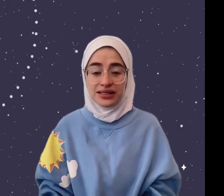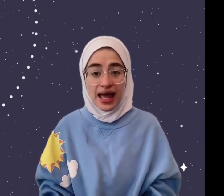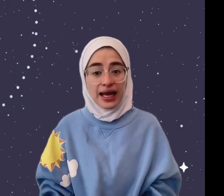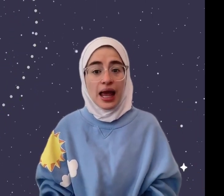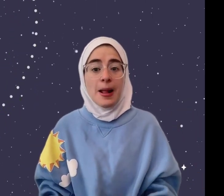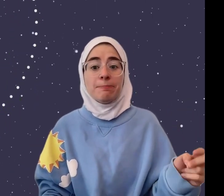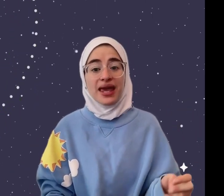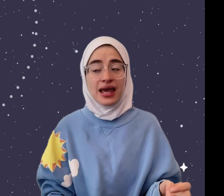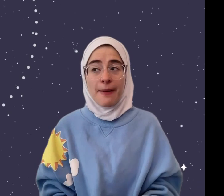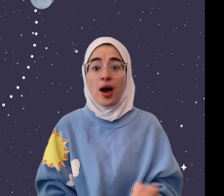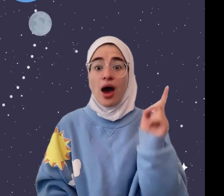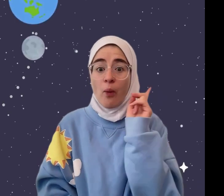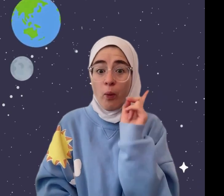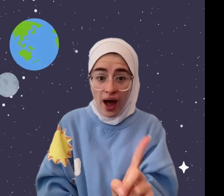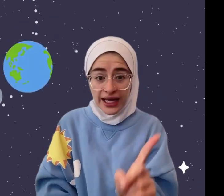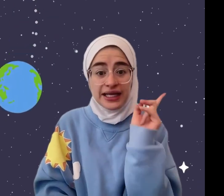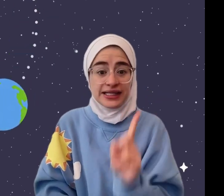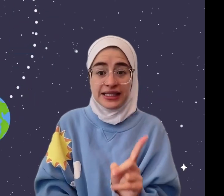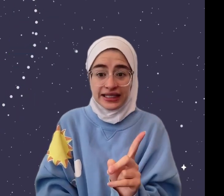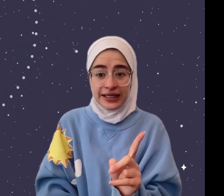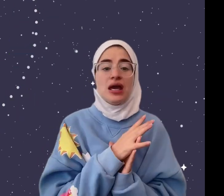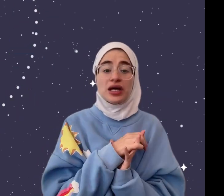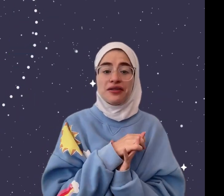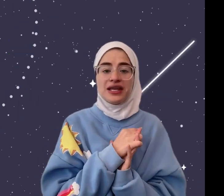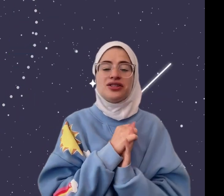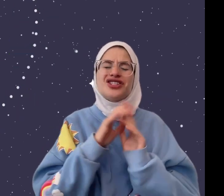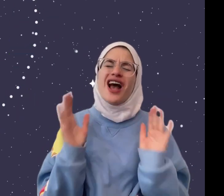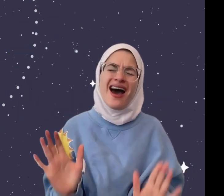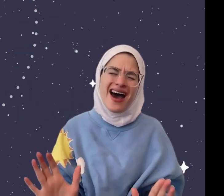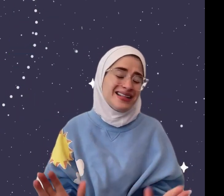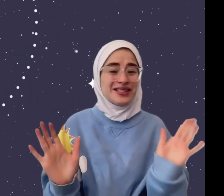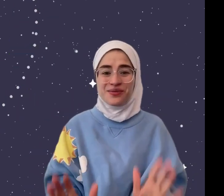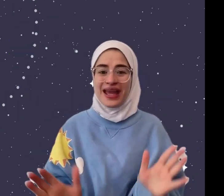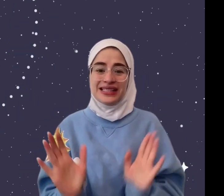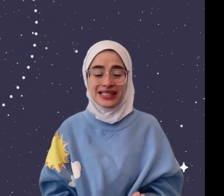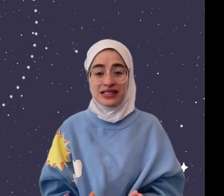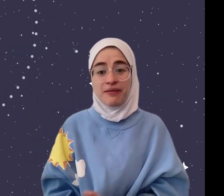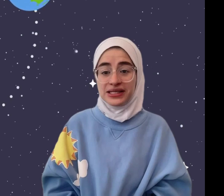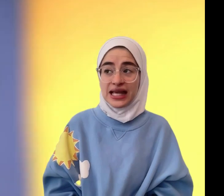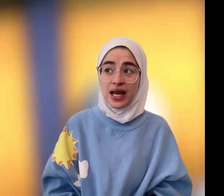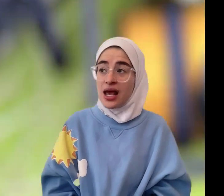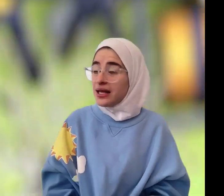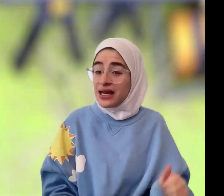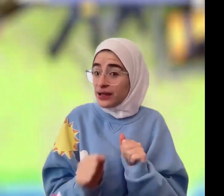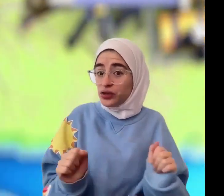sun, making up a one year. Earth is just the right distance from the sun. Not too